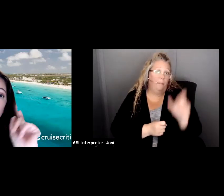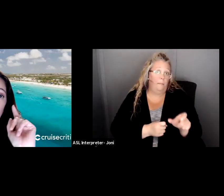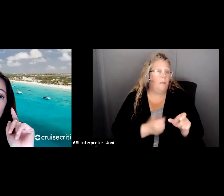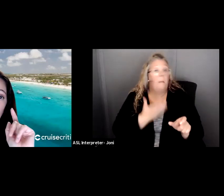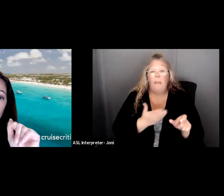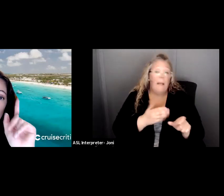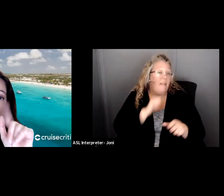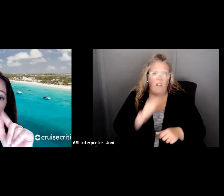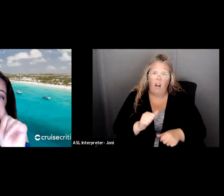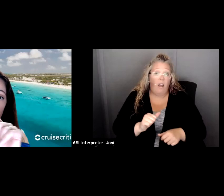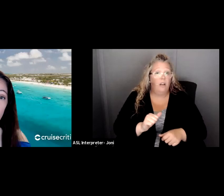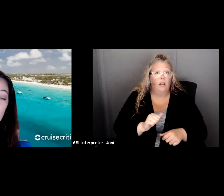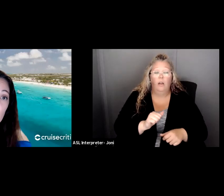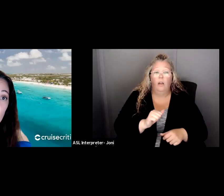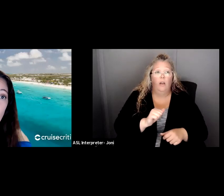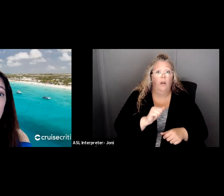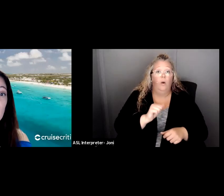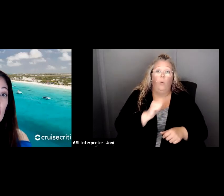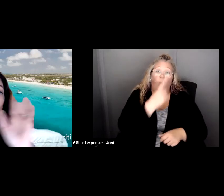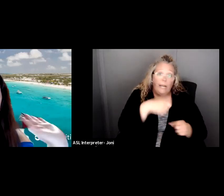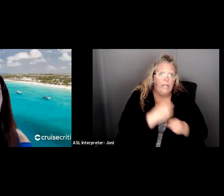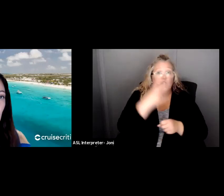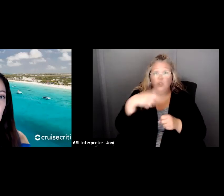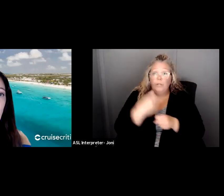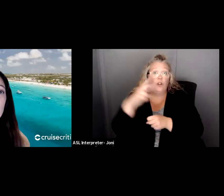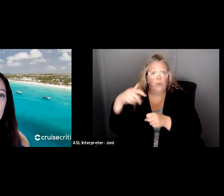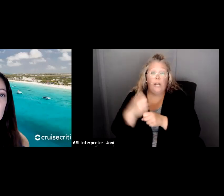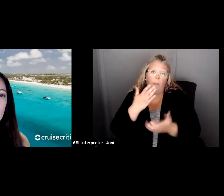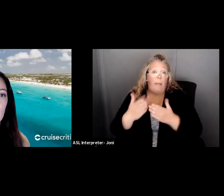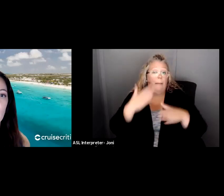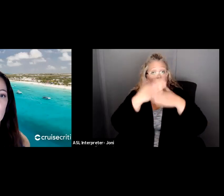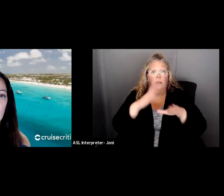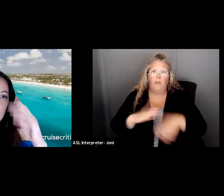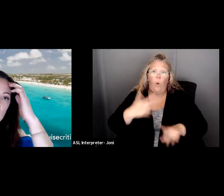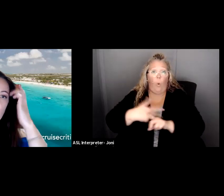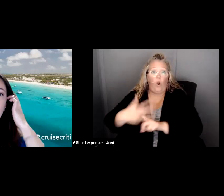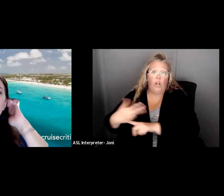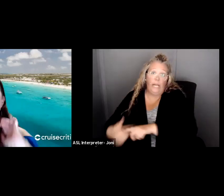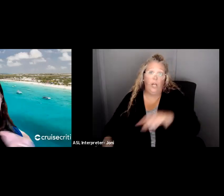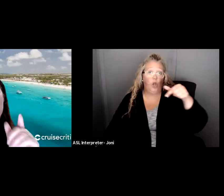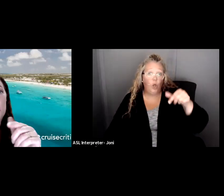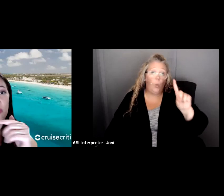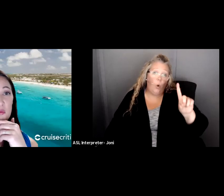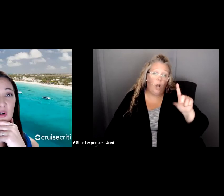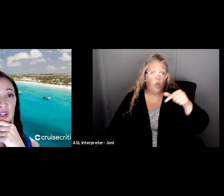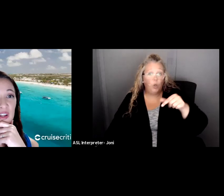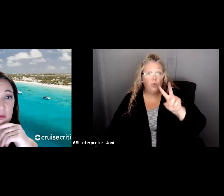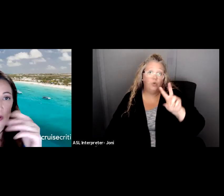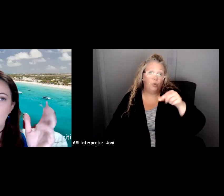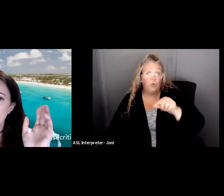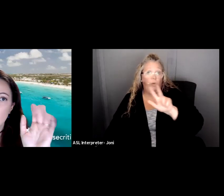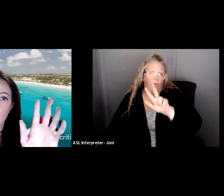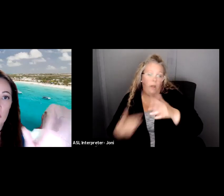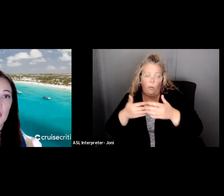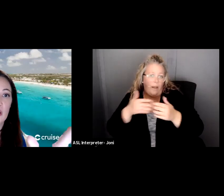costs and just say Q1, Q2, Q3, Q4 total. And that's, this is what the budget is. This is really important because